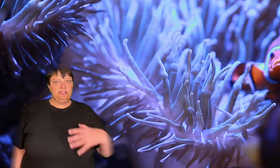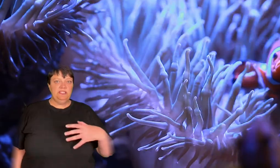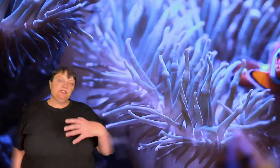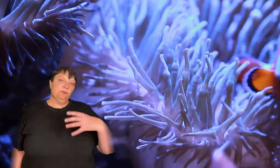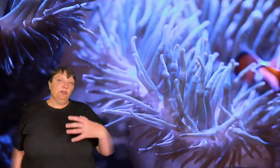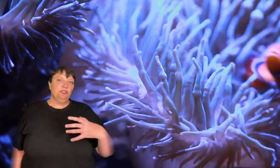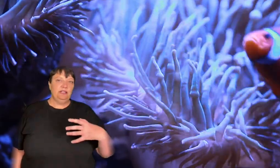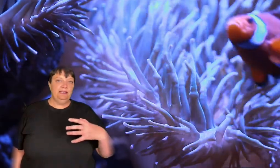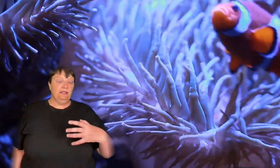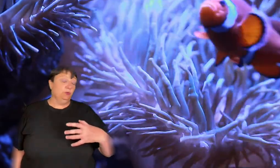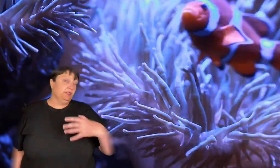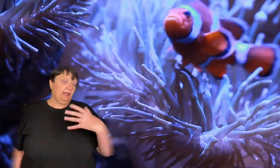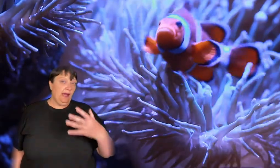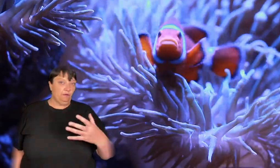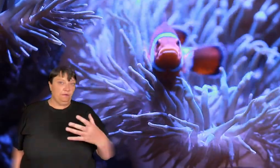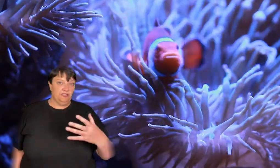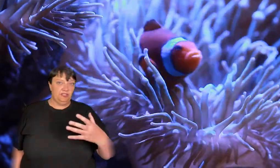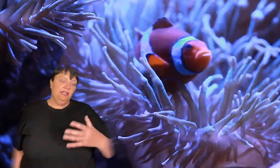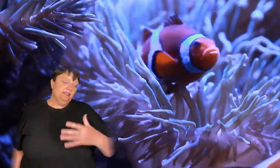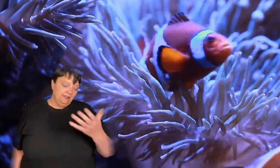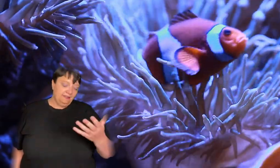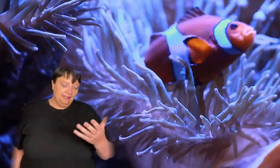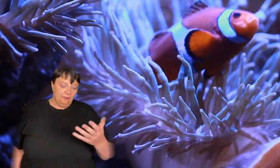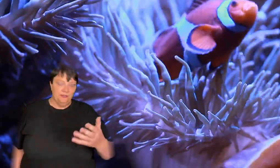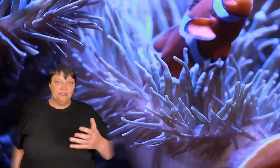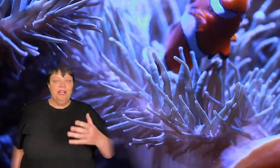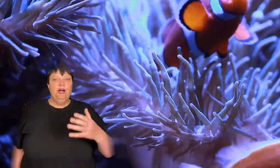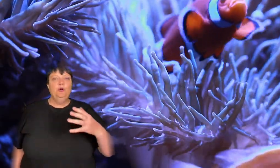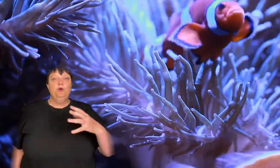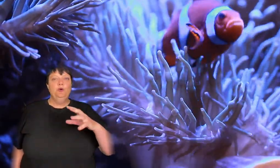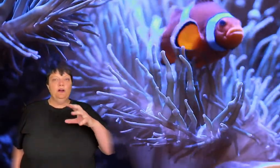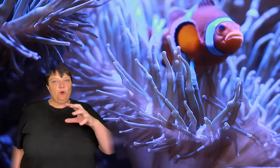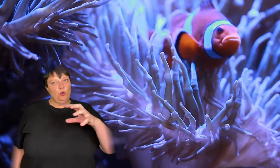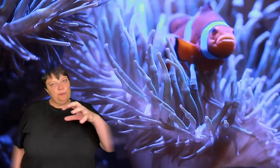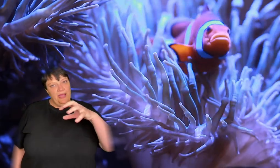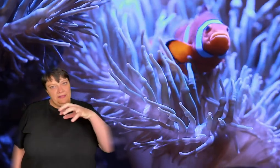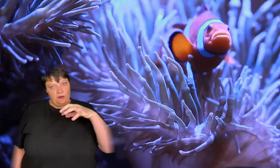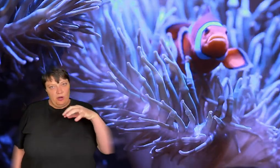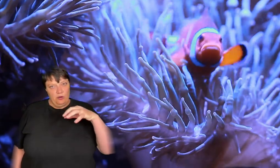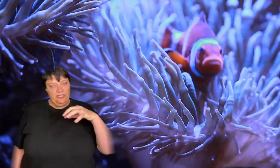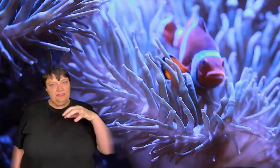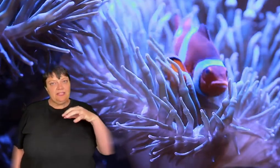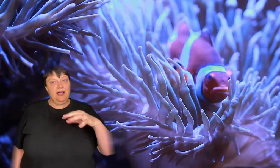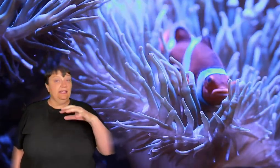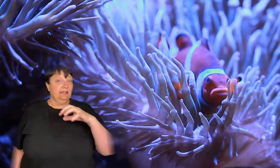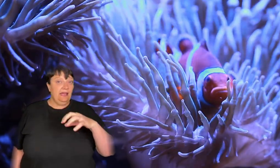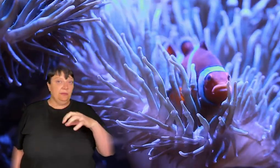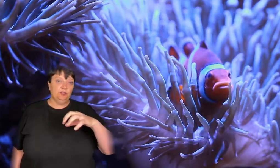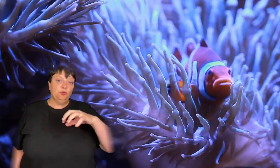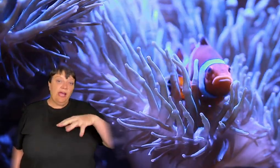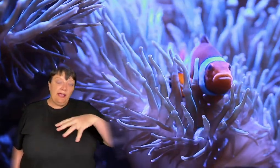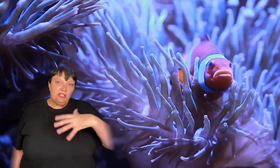you can see this most clearly with the clownfish, the nemos, who of course make their home inside